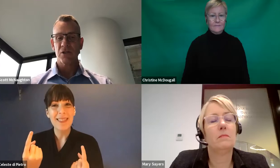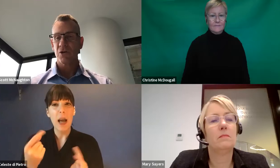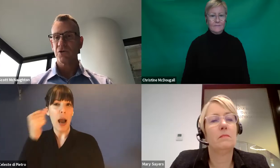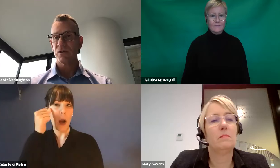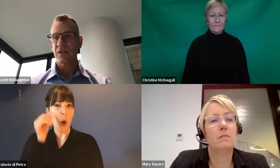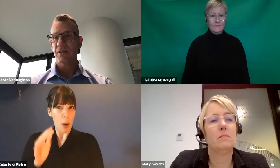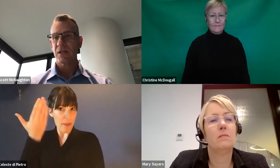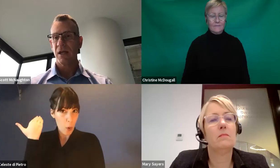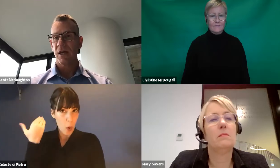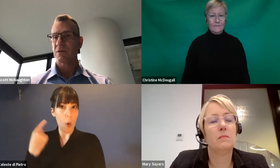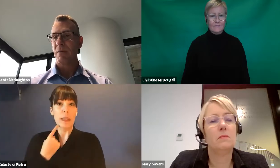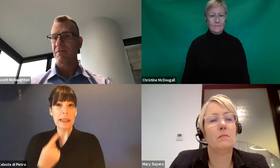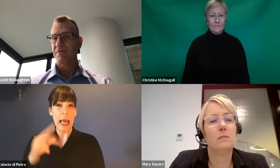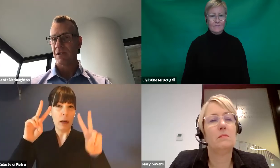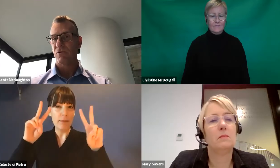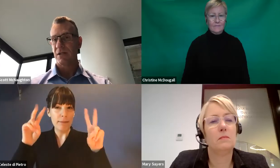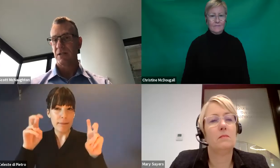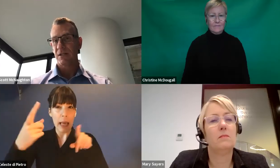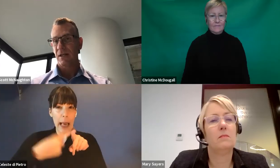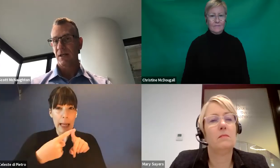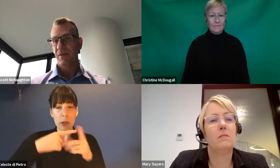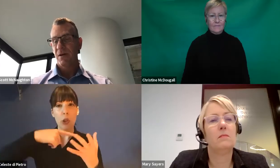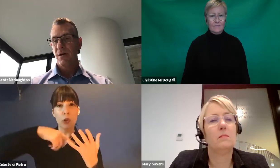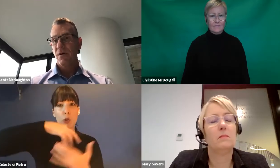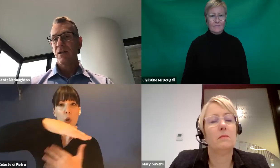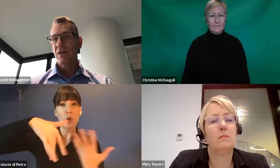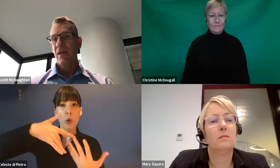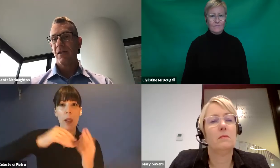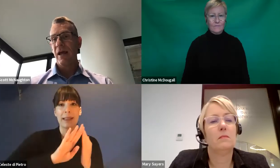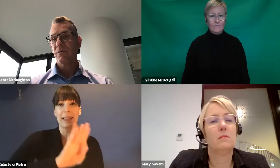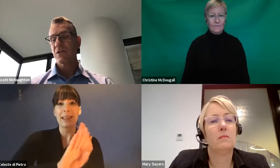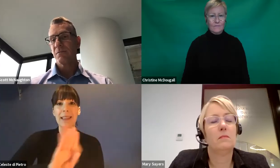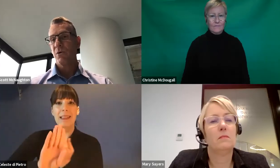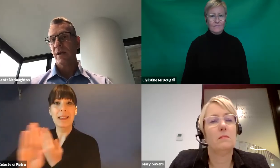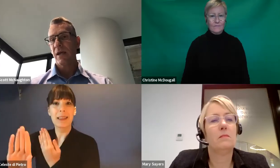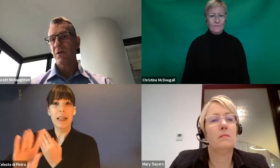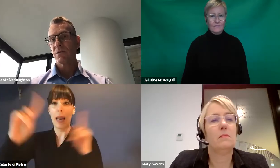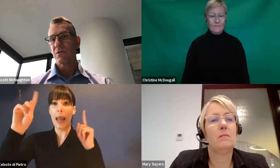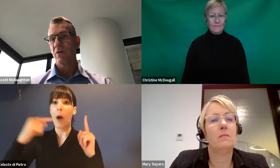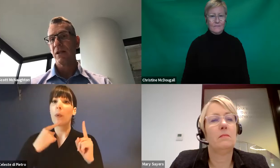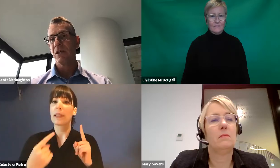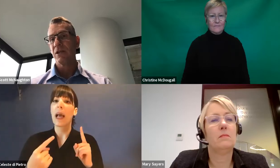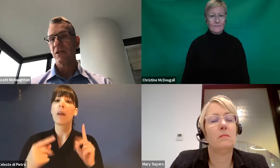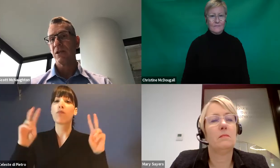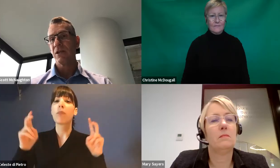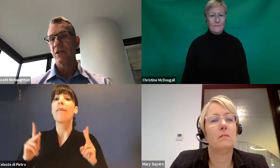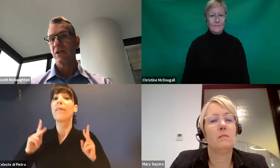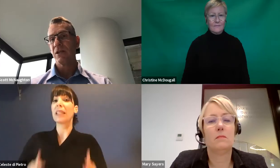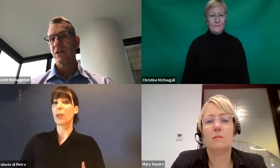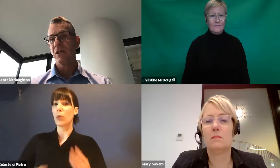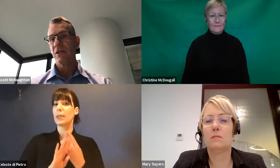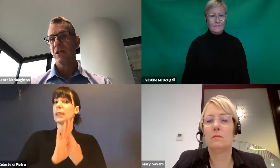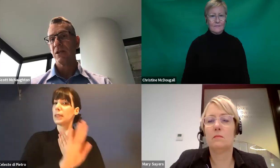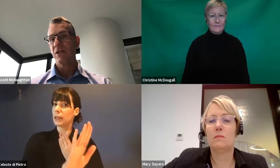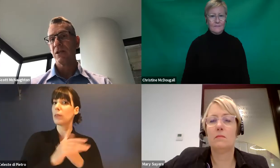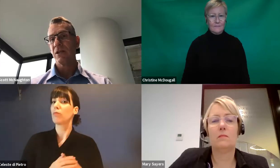wasn't about social distancing, it was about physical distancing. And the language is important here, but we really do encourage people to